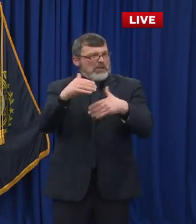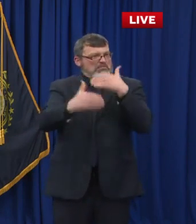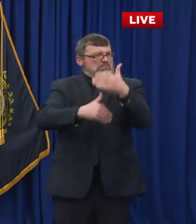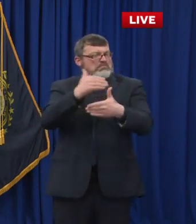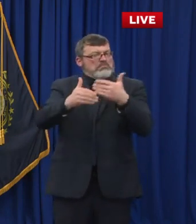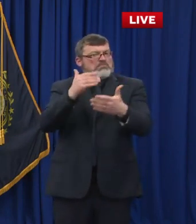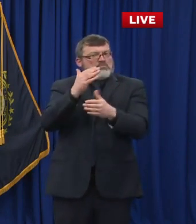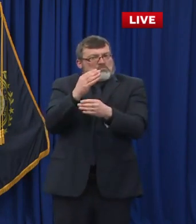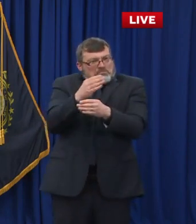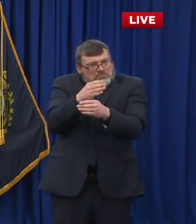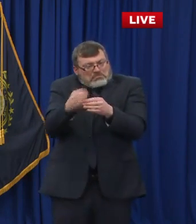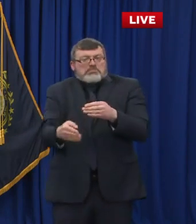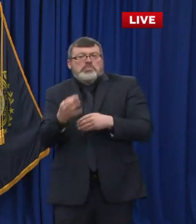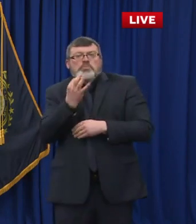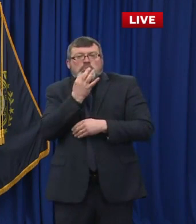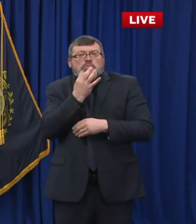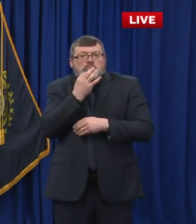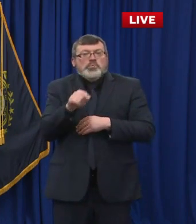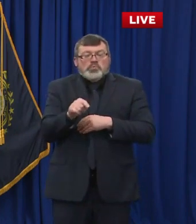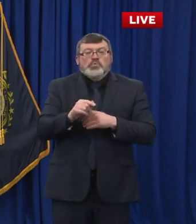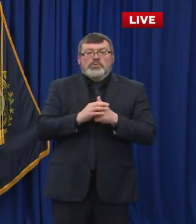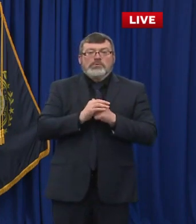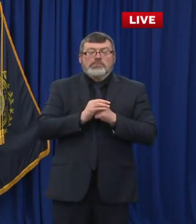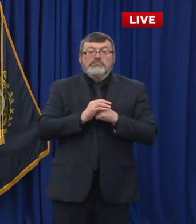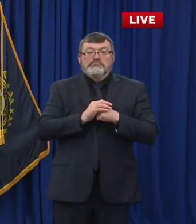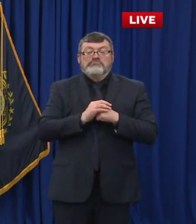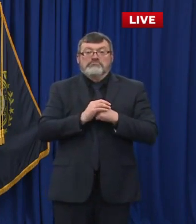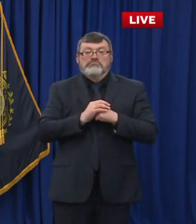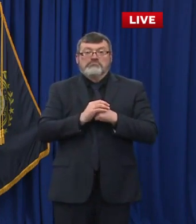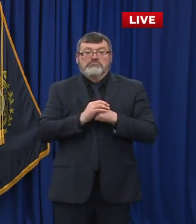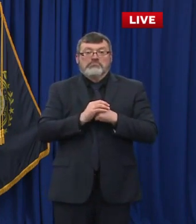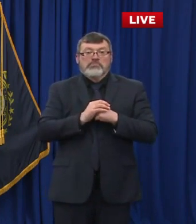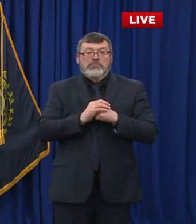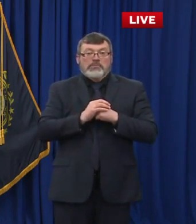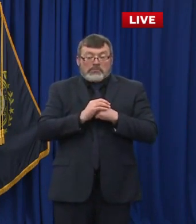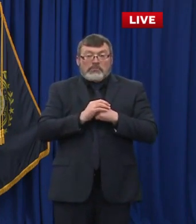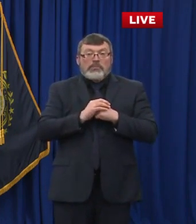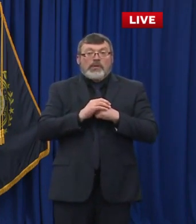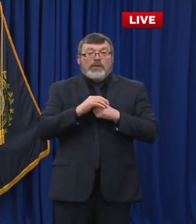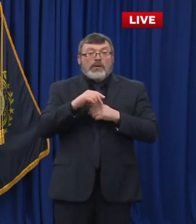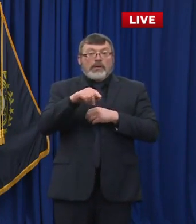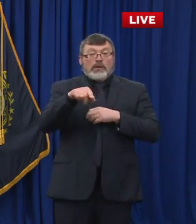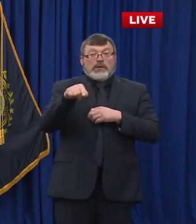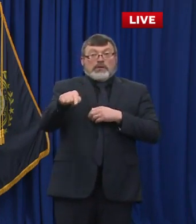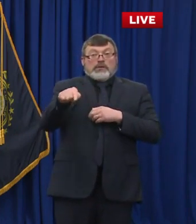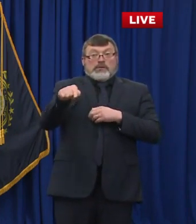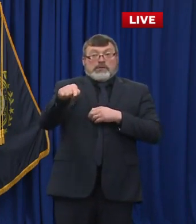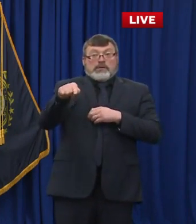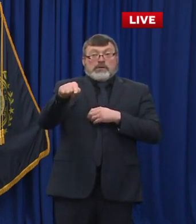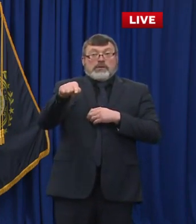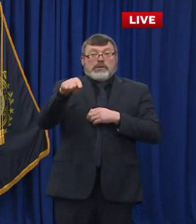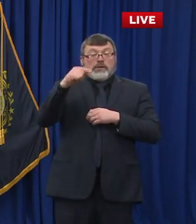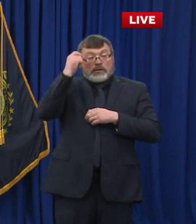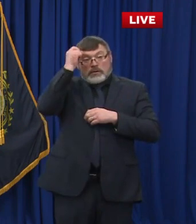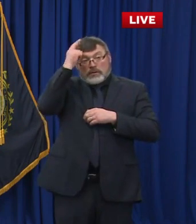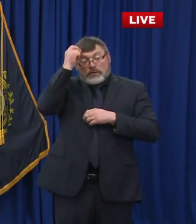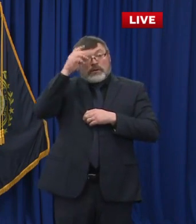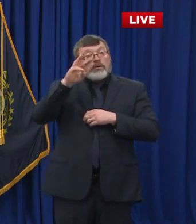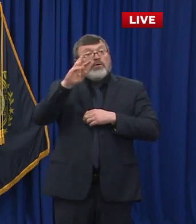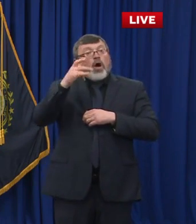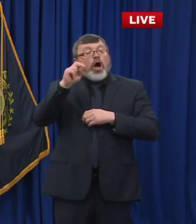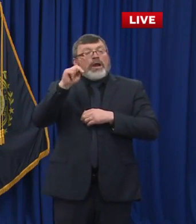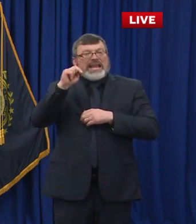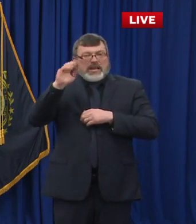These pharmacies do go in for a third visit. It's a catch up visit where they can vaccinate anyone who started the series at their second visit.